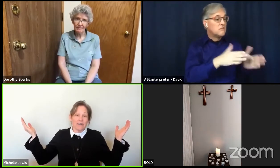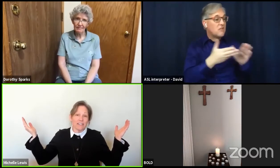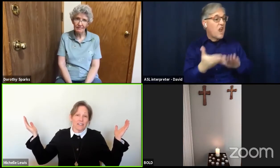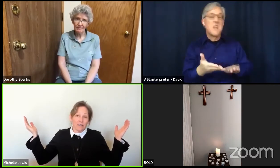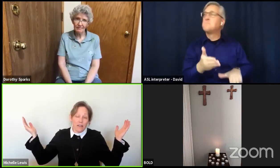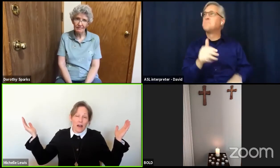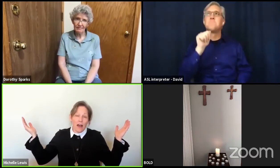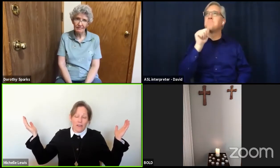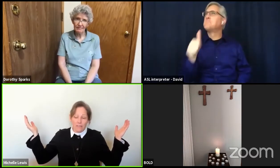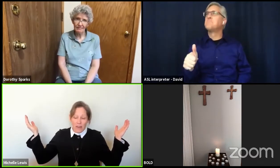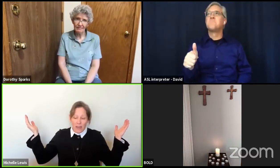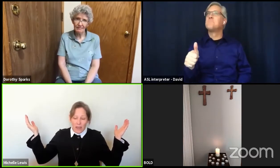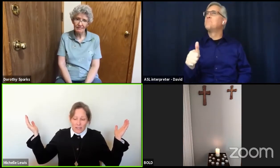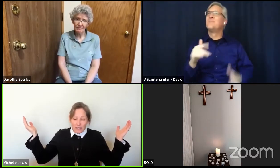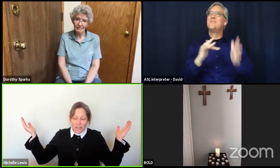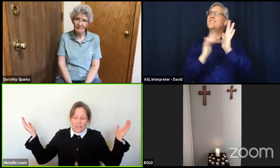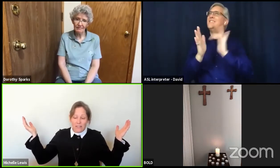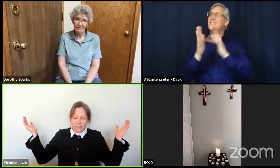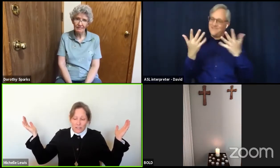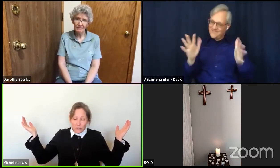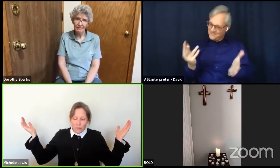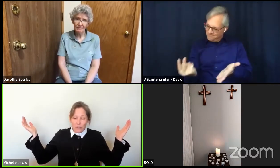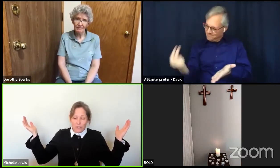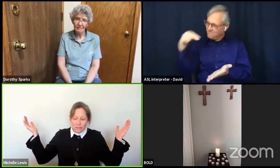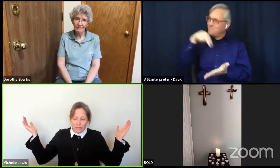alive and is the Lord of life.